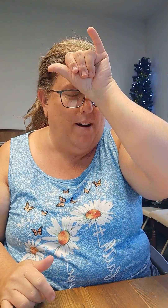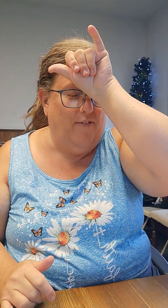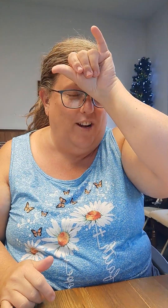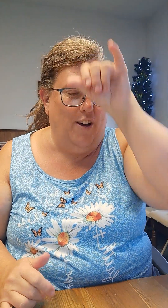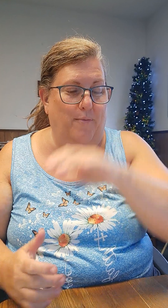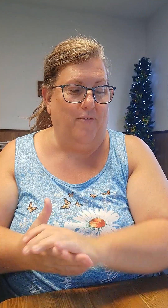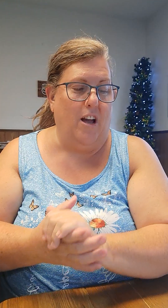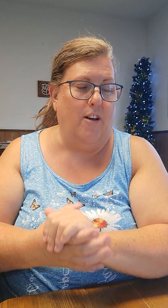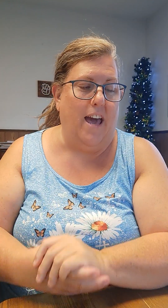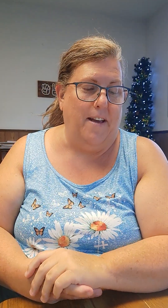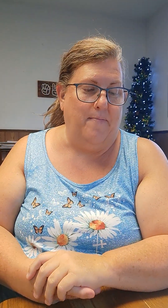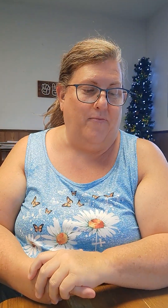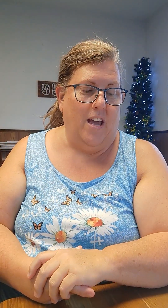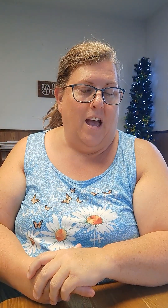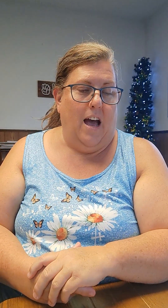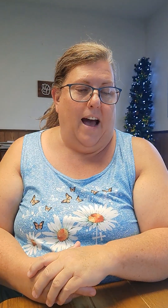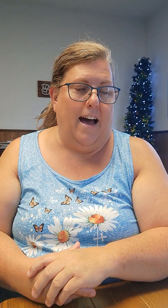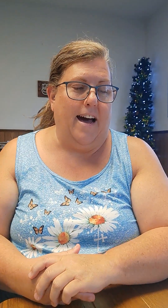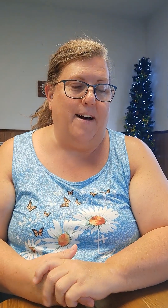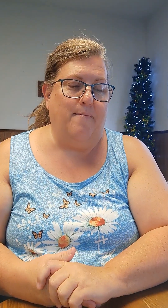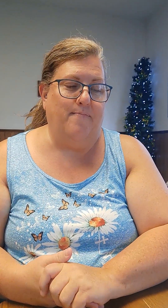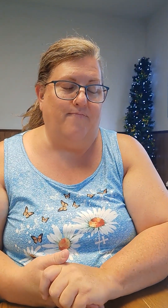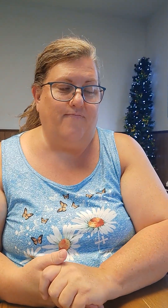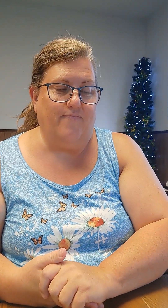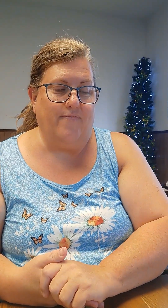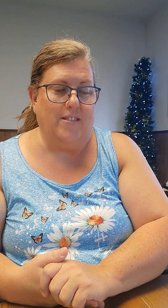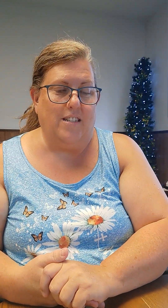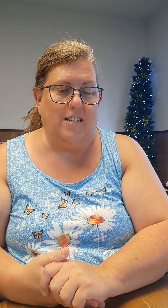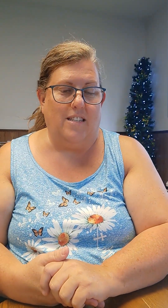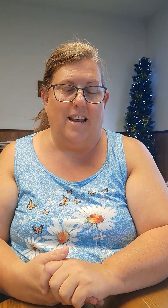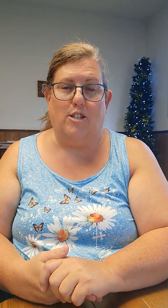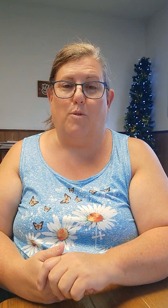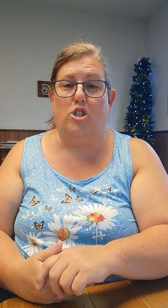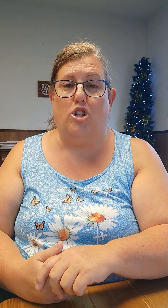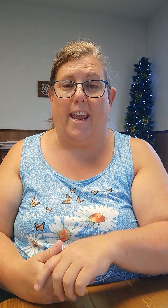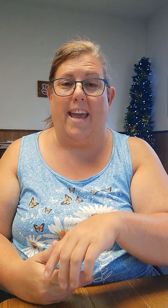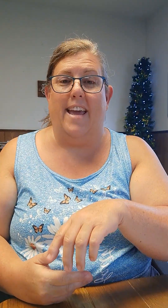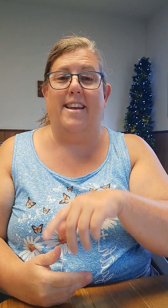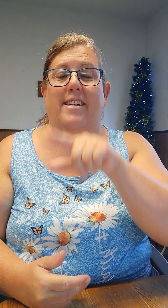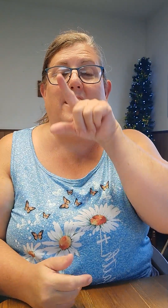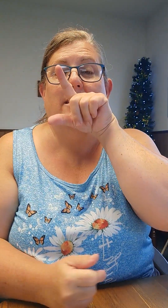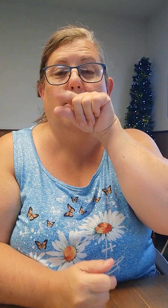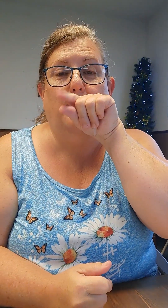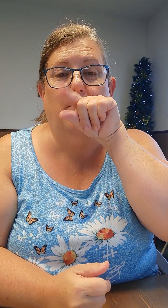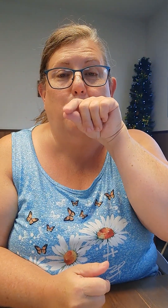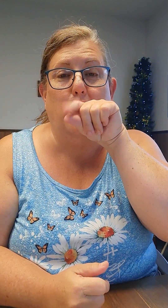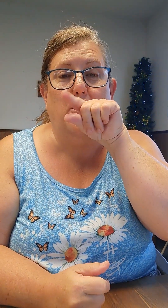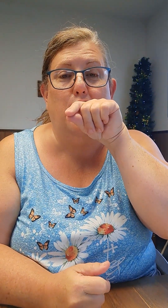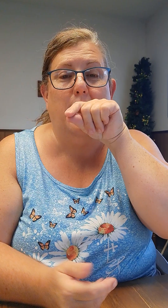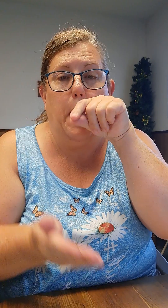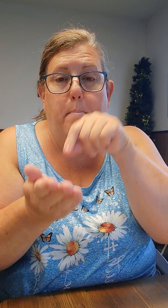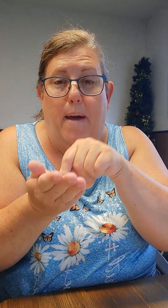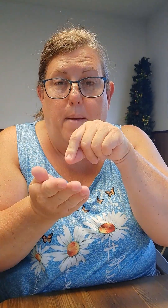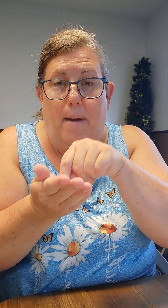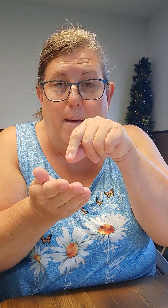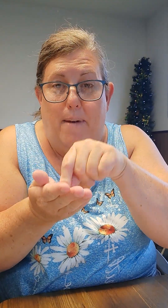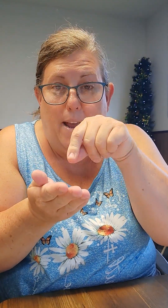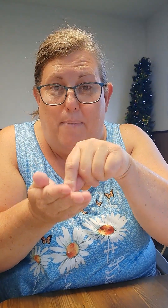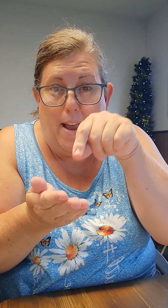Buffalo. Okay, um, the next one. Chicken. Bird. Pick, pick, pick, pick,